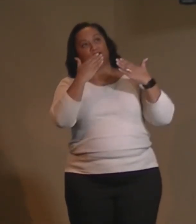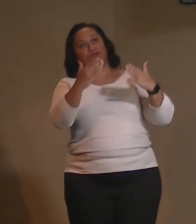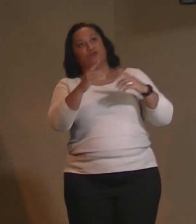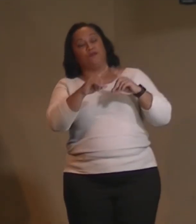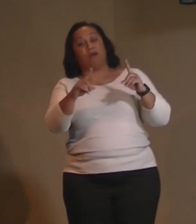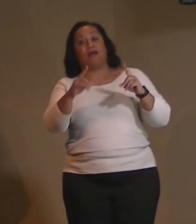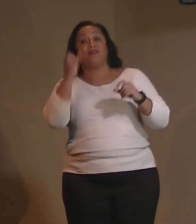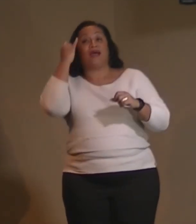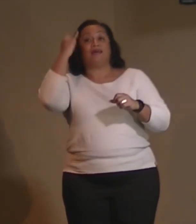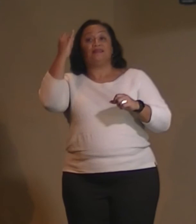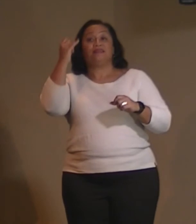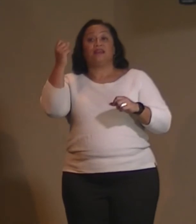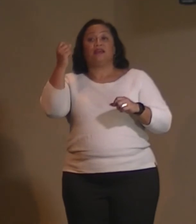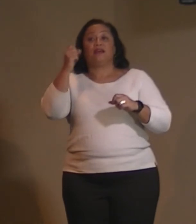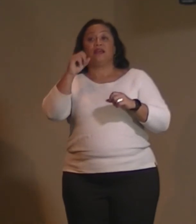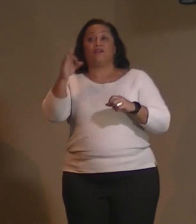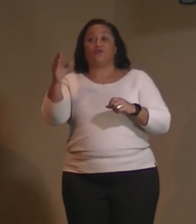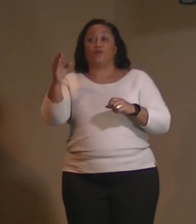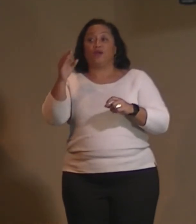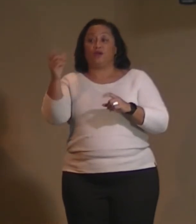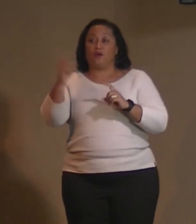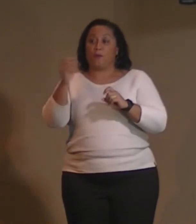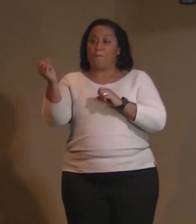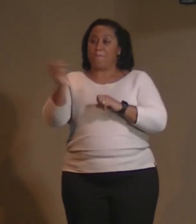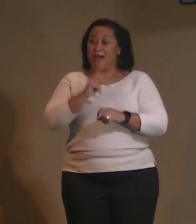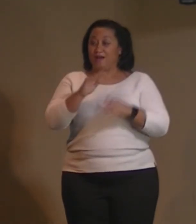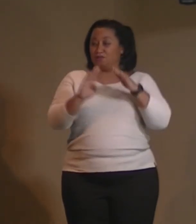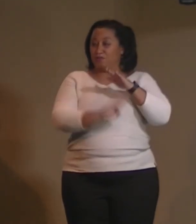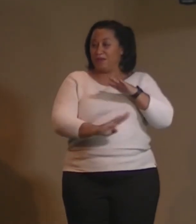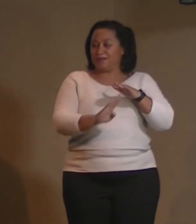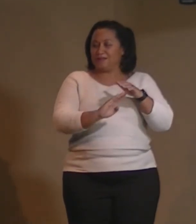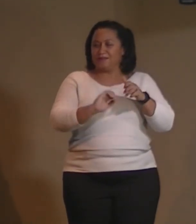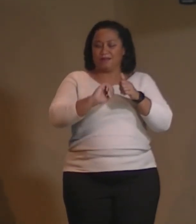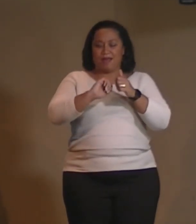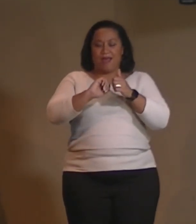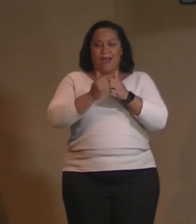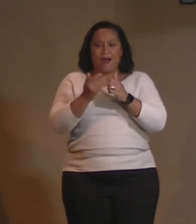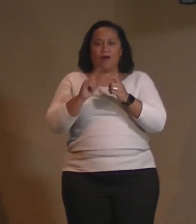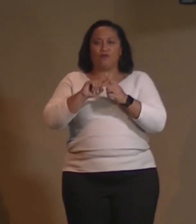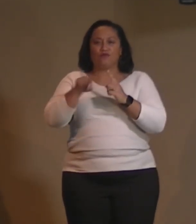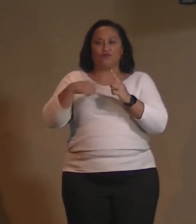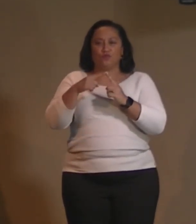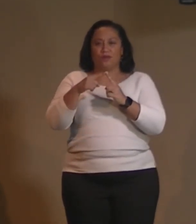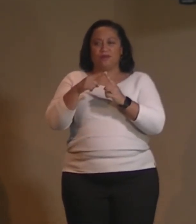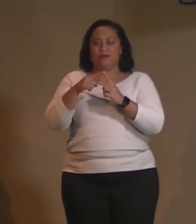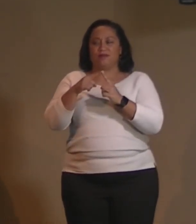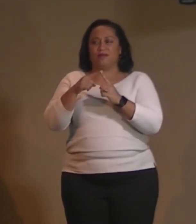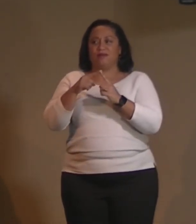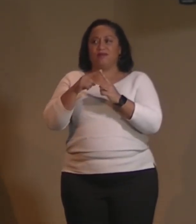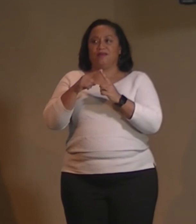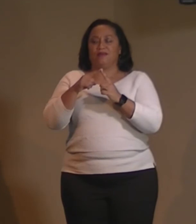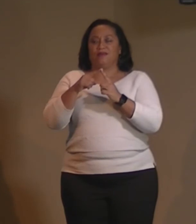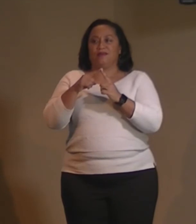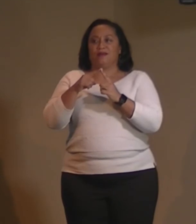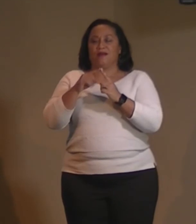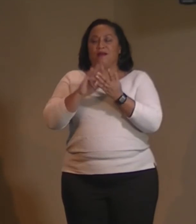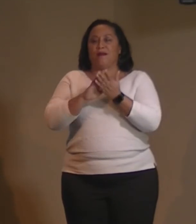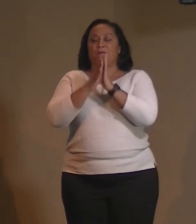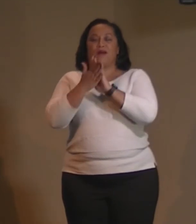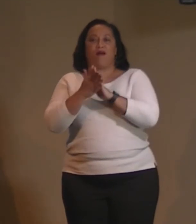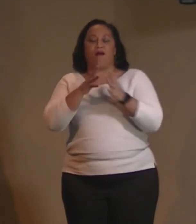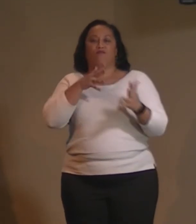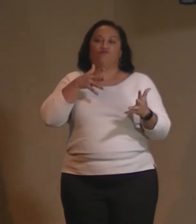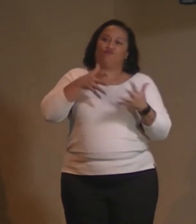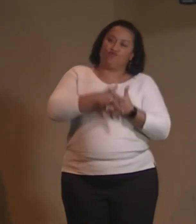idea is if we're going to go back to basics, how do we get grounded in taking a moment to say, for real, for real, what is my